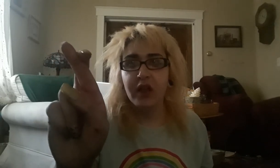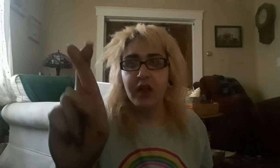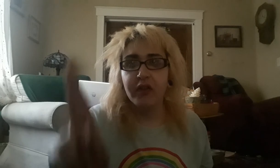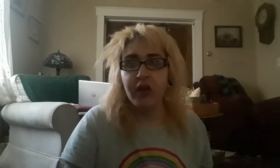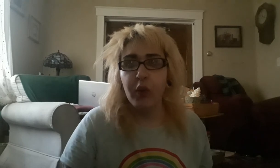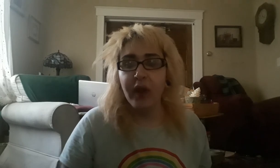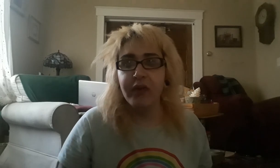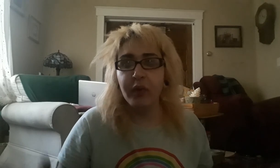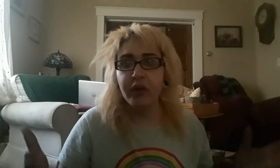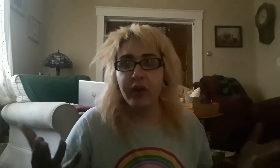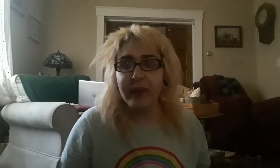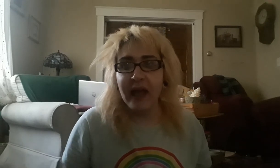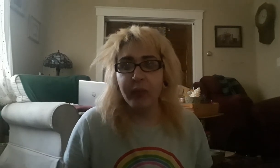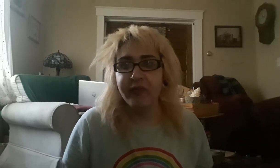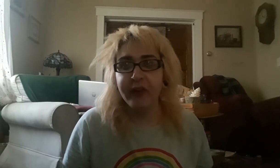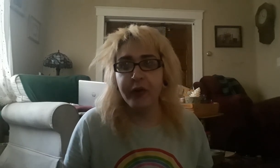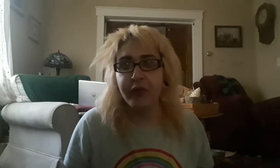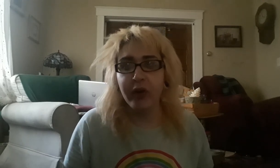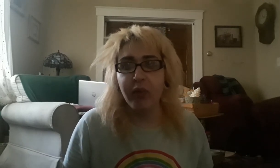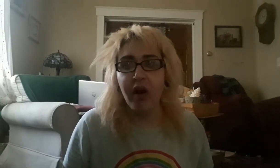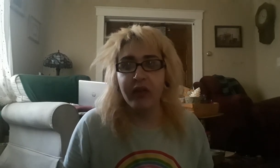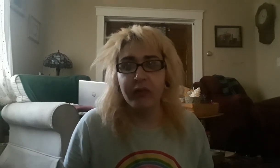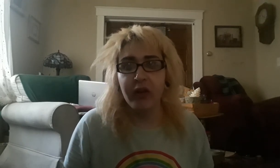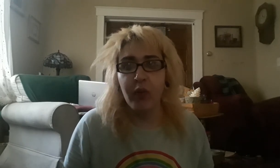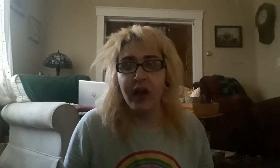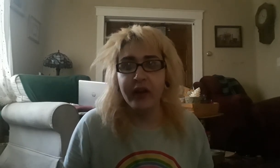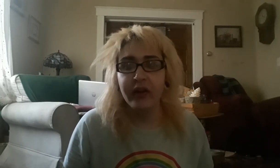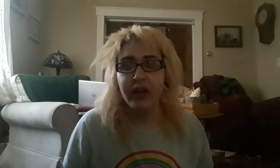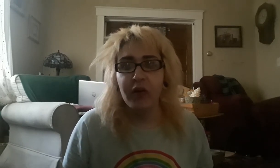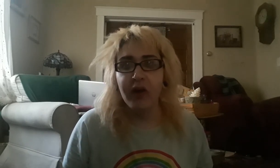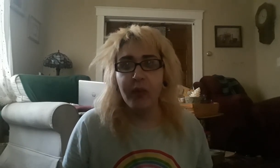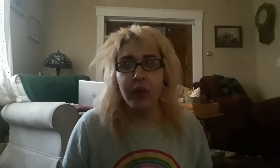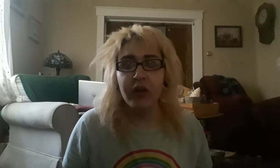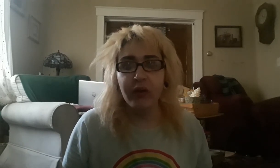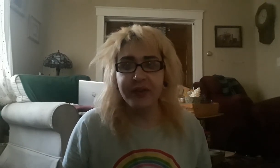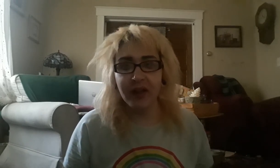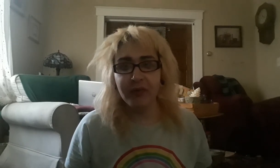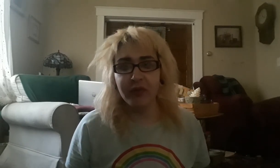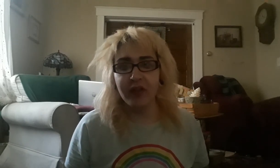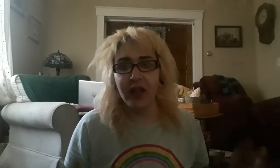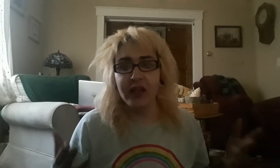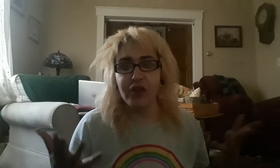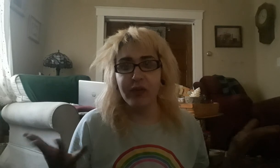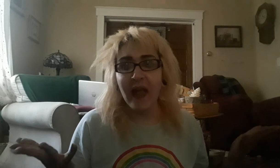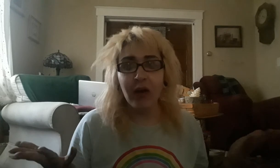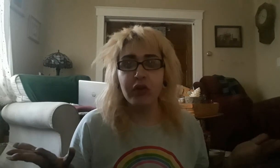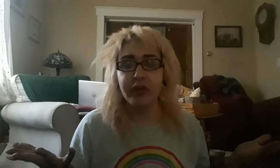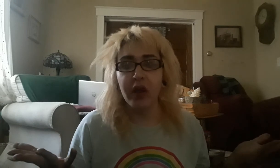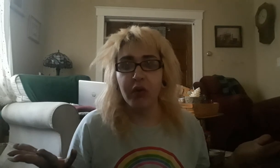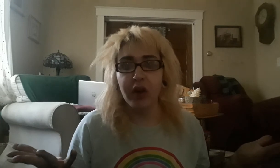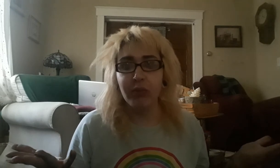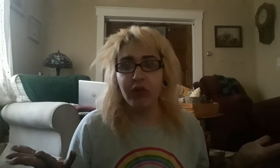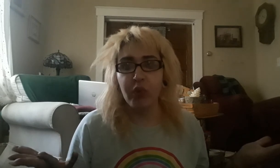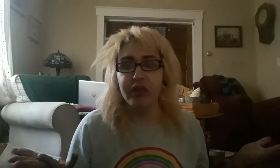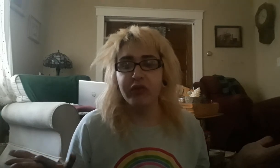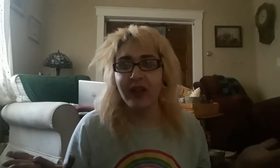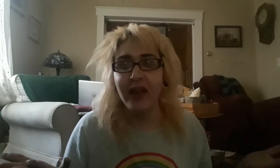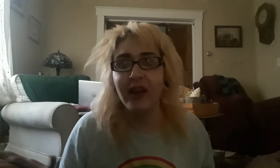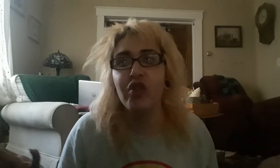So if you want to look back, feel free to pause and rewind. But we are done for today and you now know numbers one through ten in